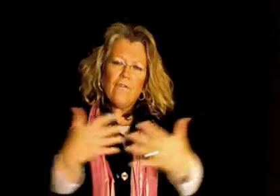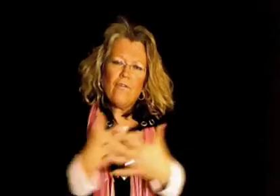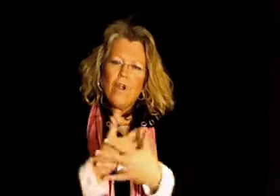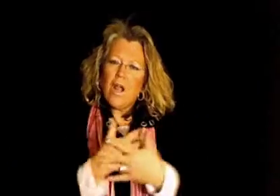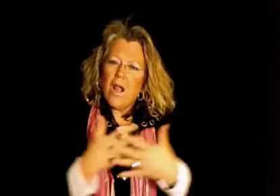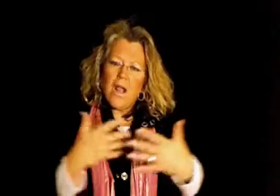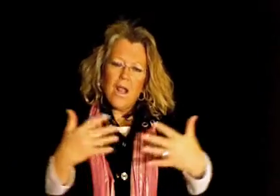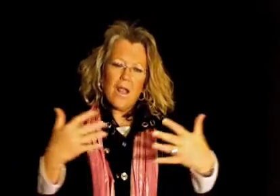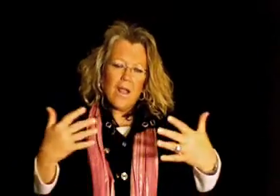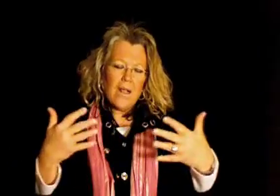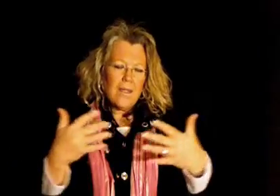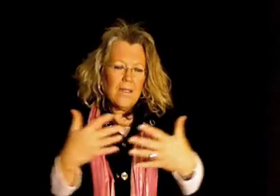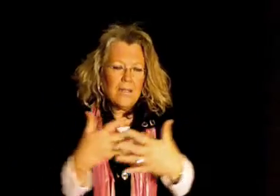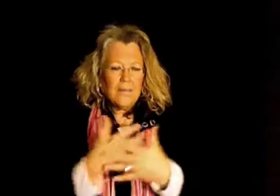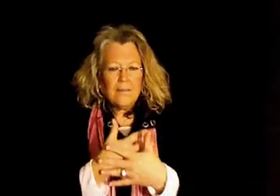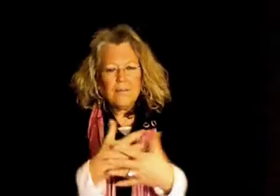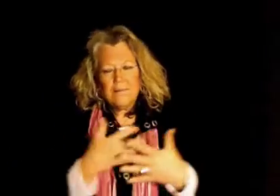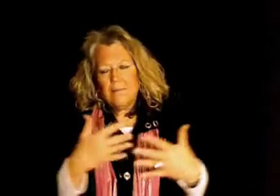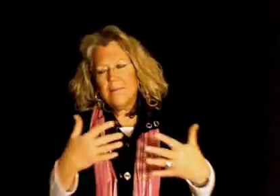not afraid